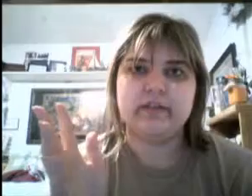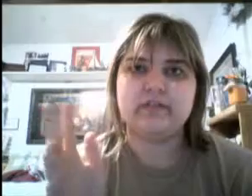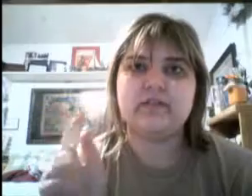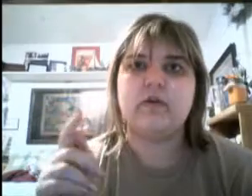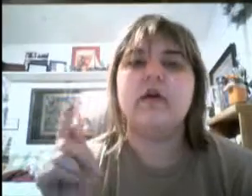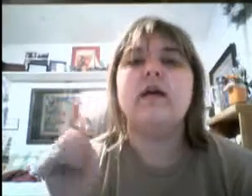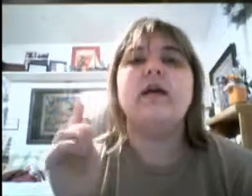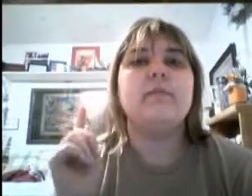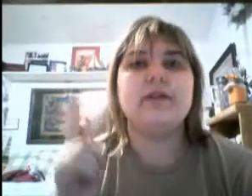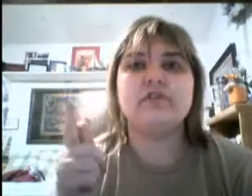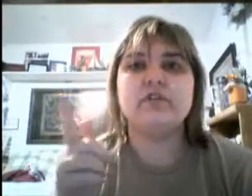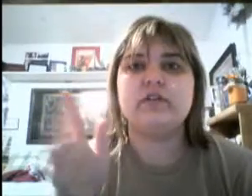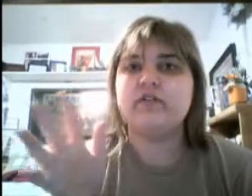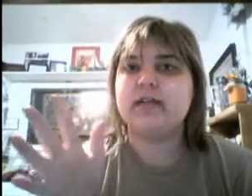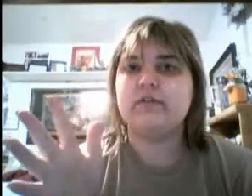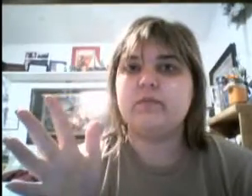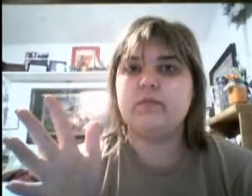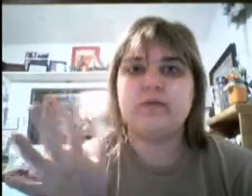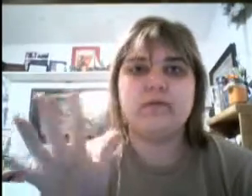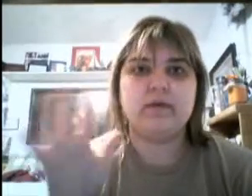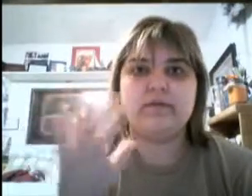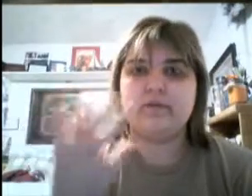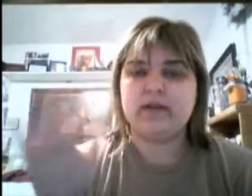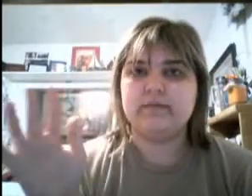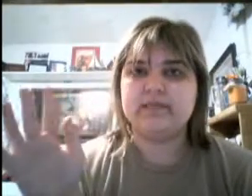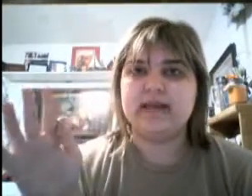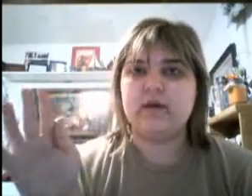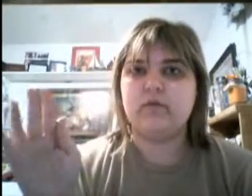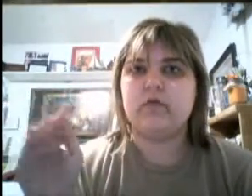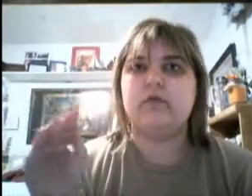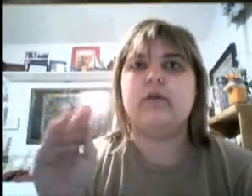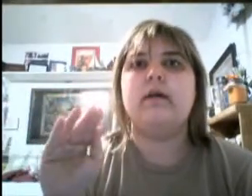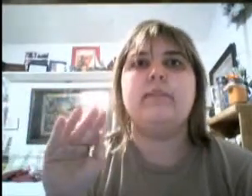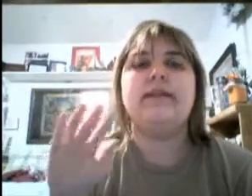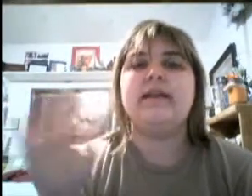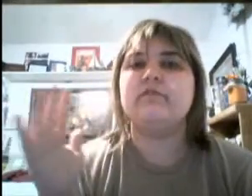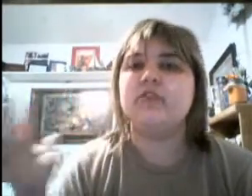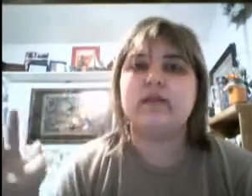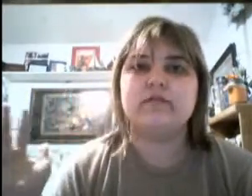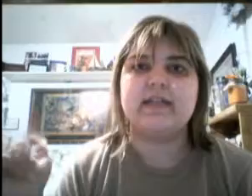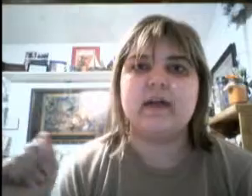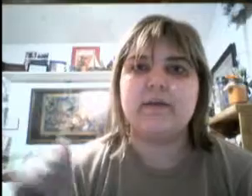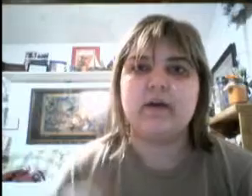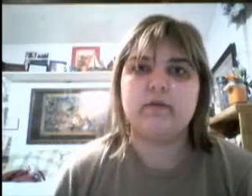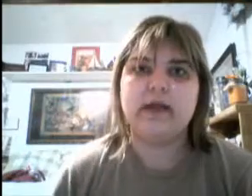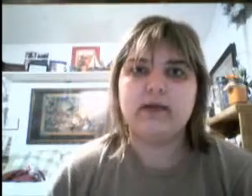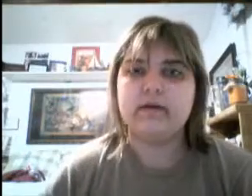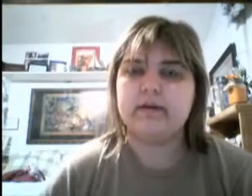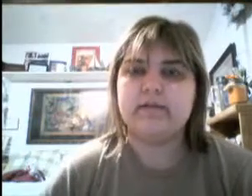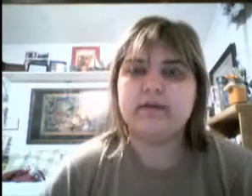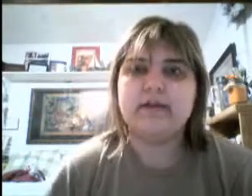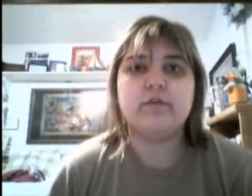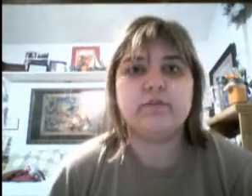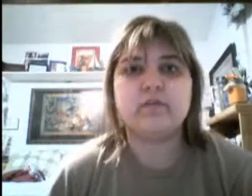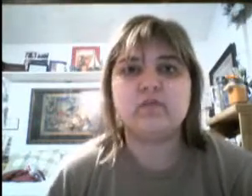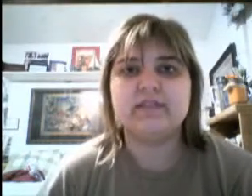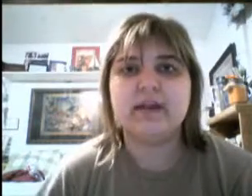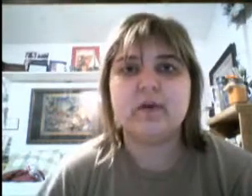good. So, make sure you check out the movie whenever it comes out, or, um, any other trailers that come out, um, I know the first one's out